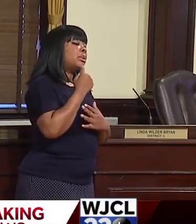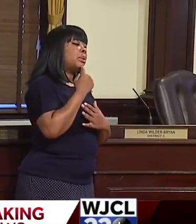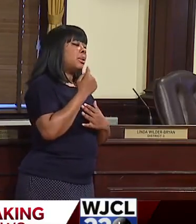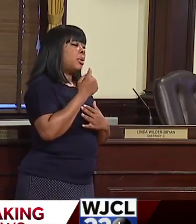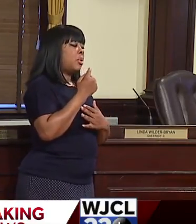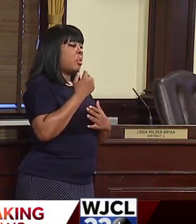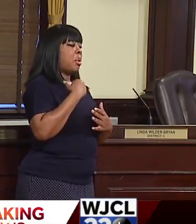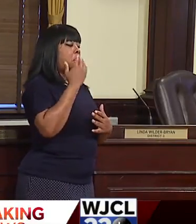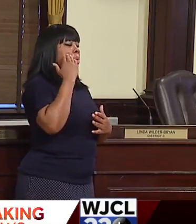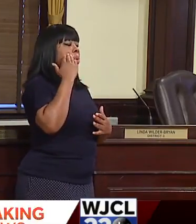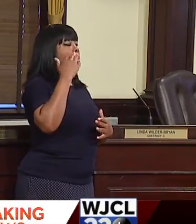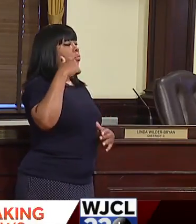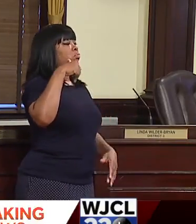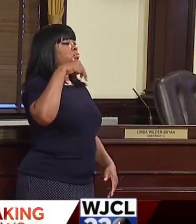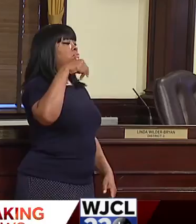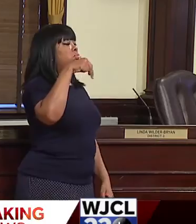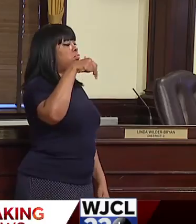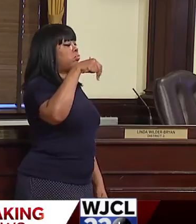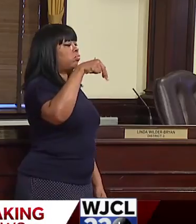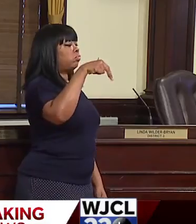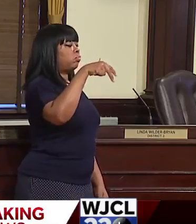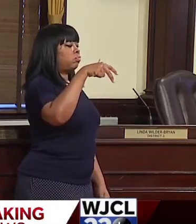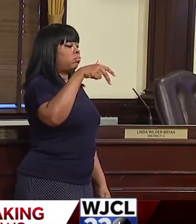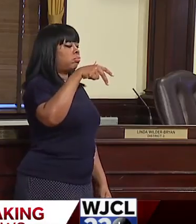here, mean, I know I've walked down, um,